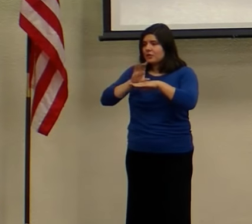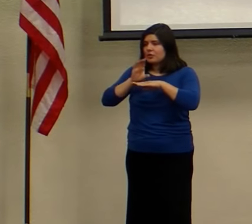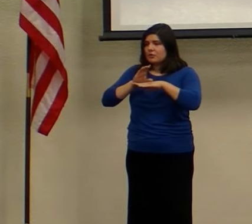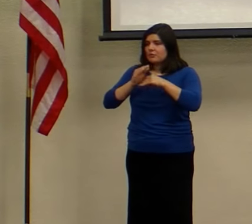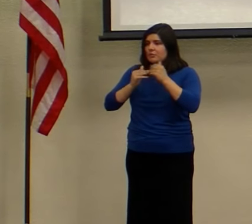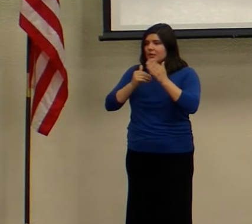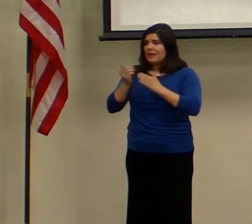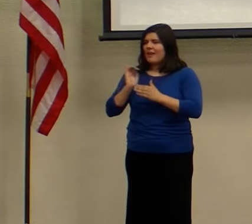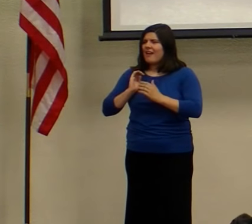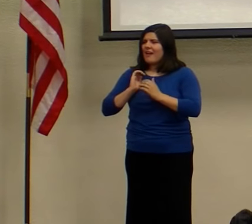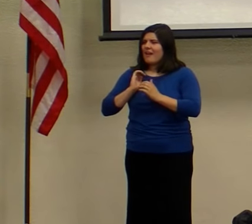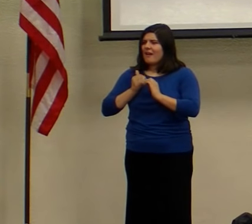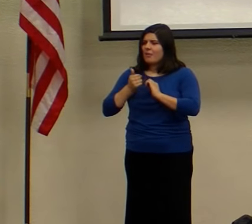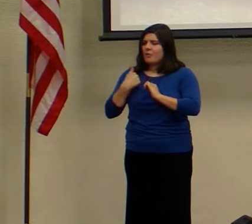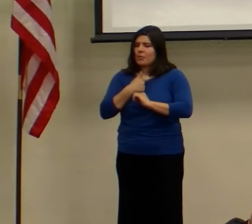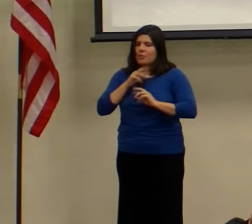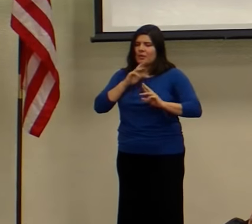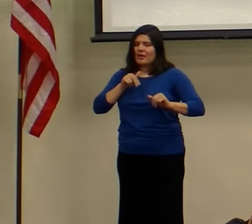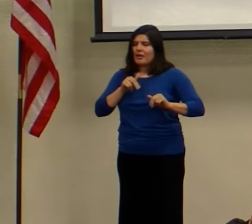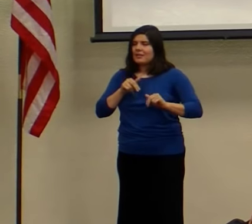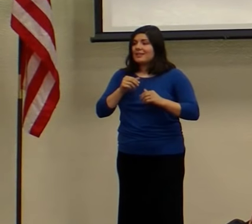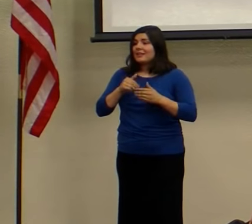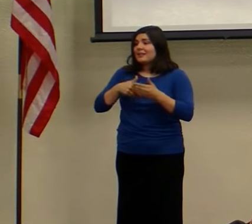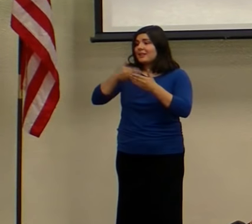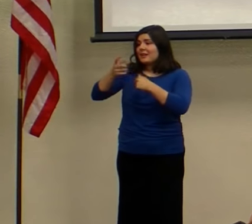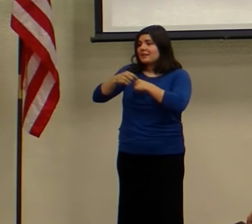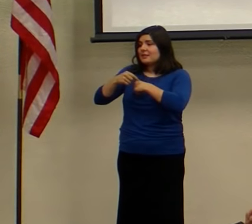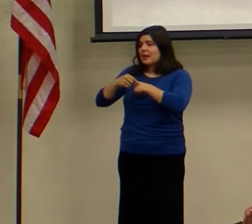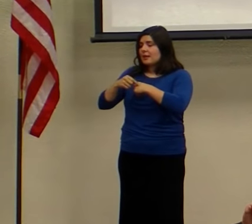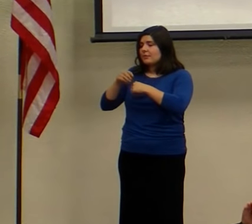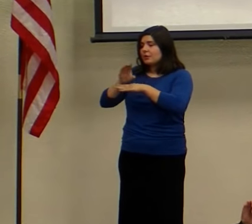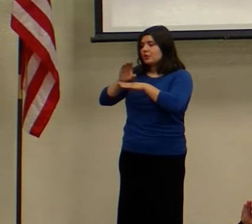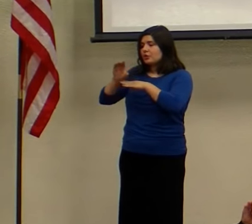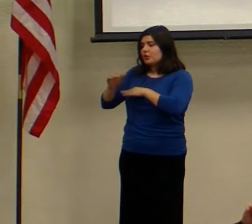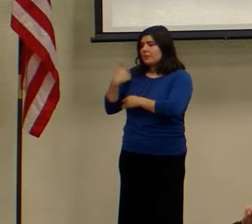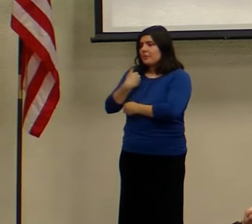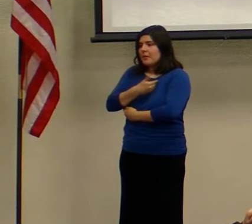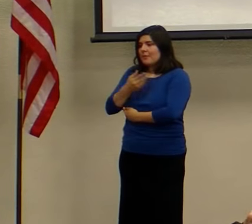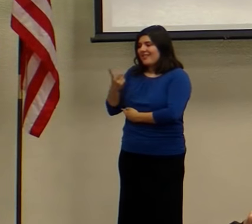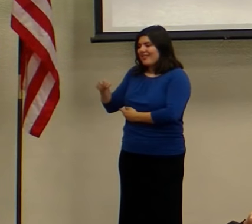Next time a church member gossips about you, how are you going to deal with it?